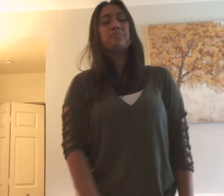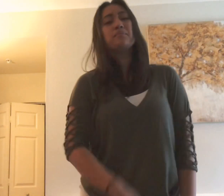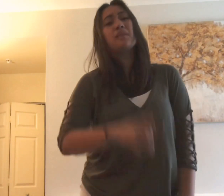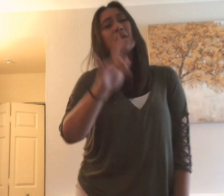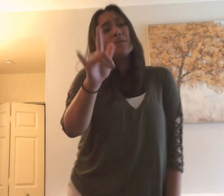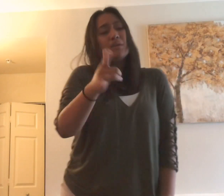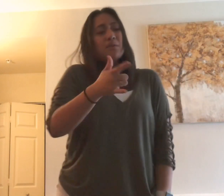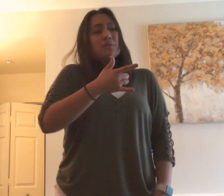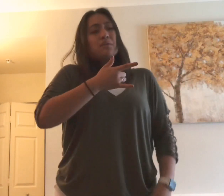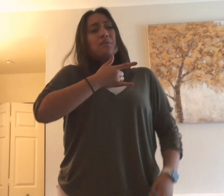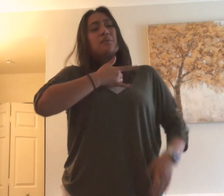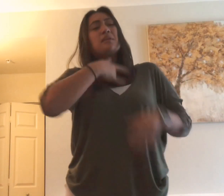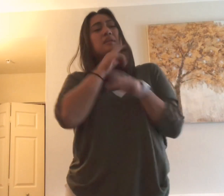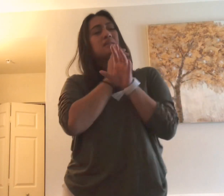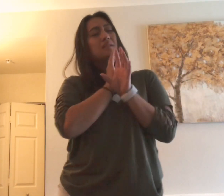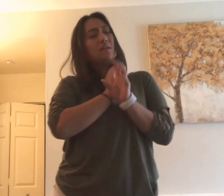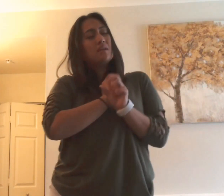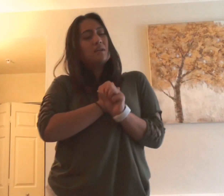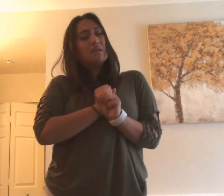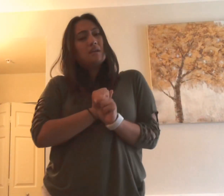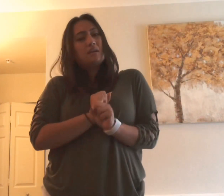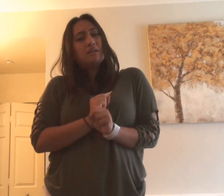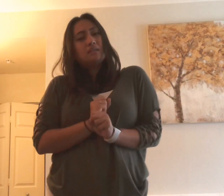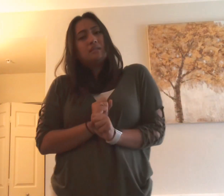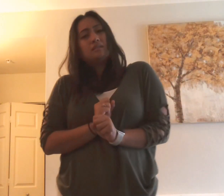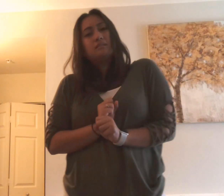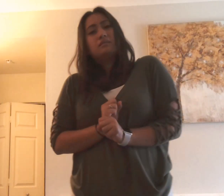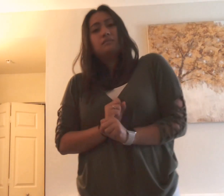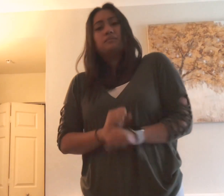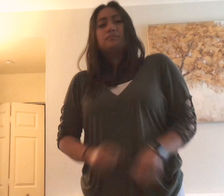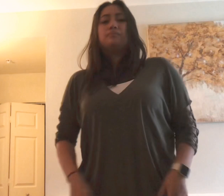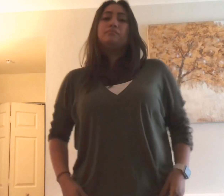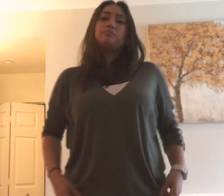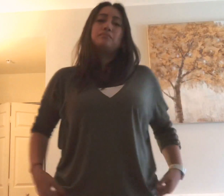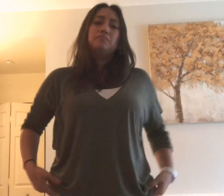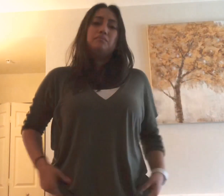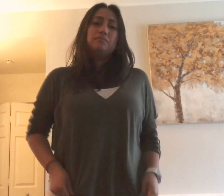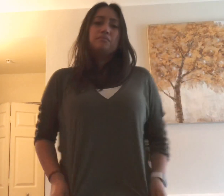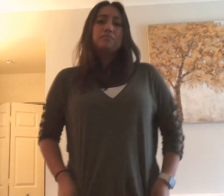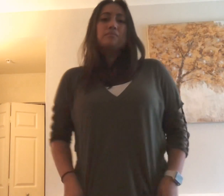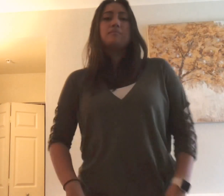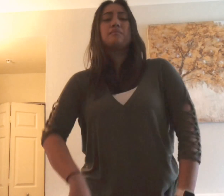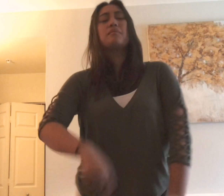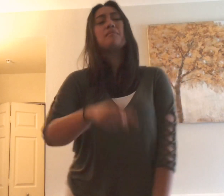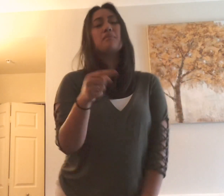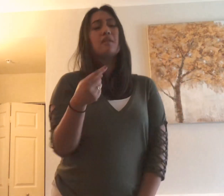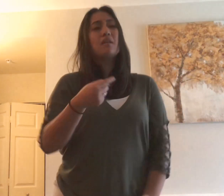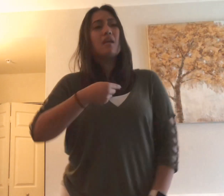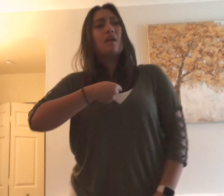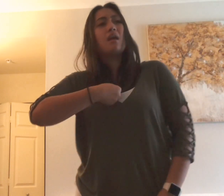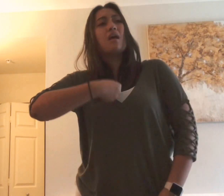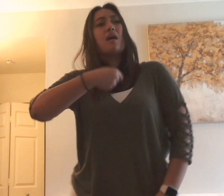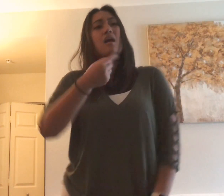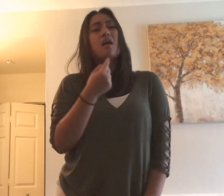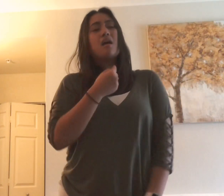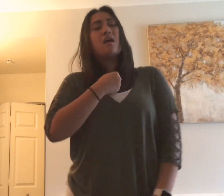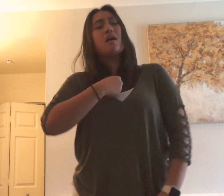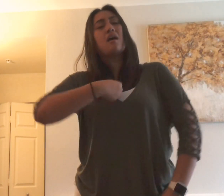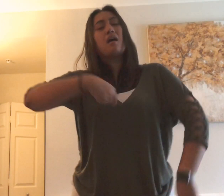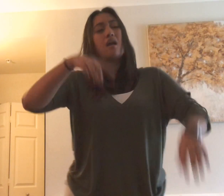scared, I was used to being someone you loved And I tend to close